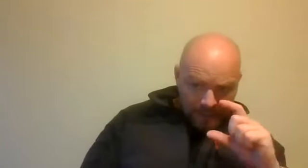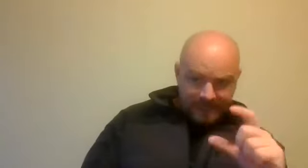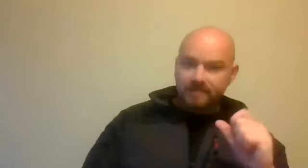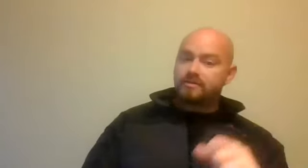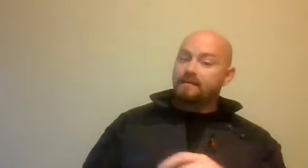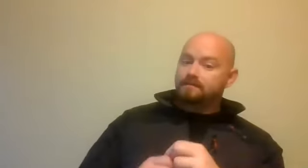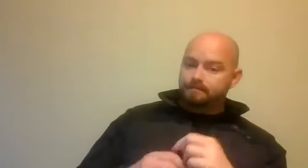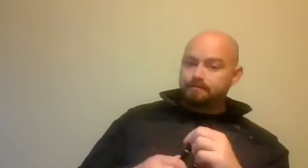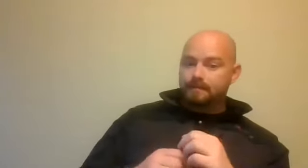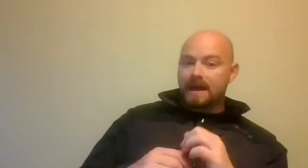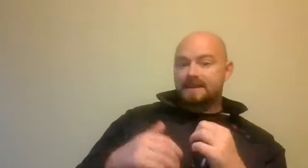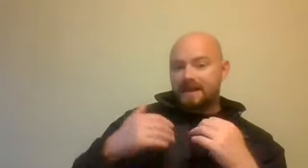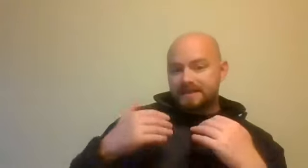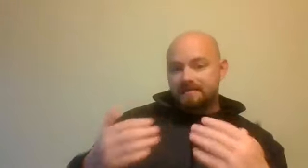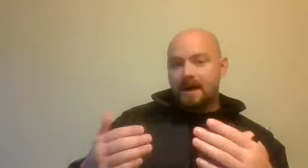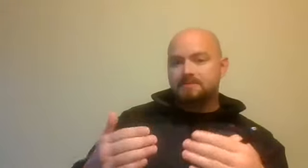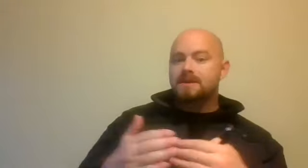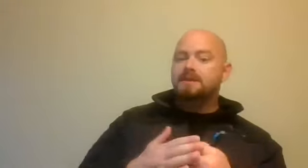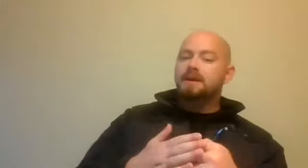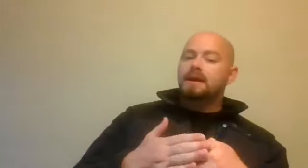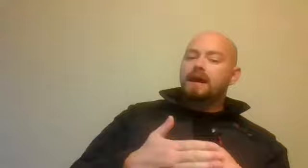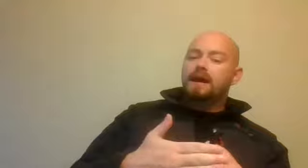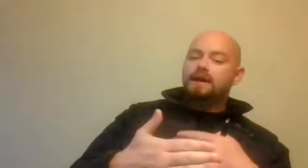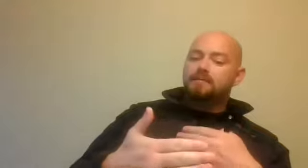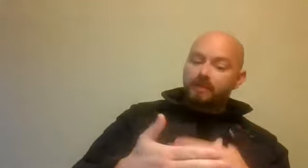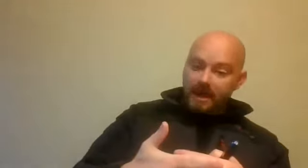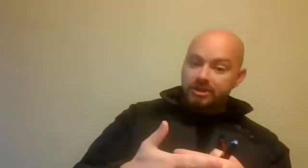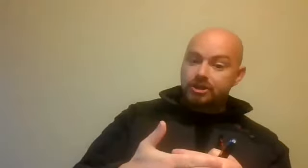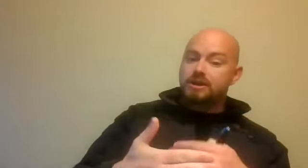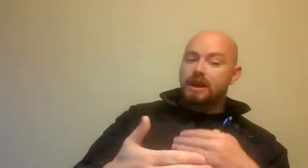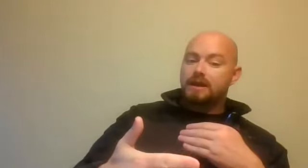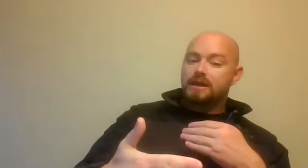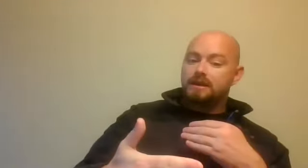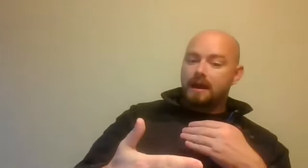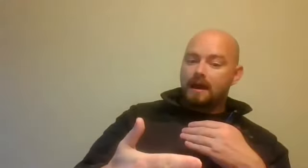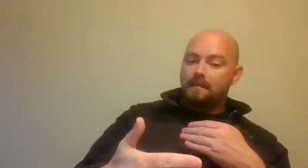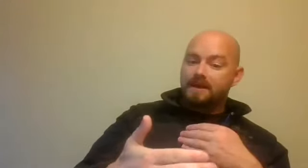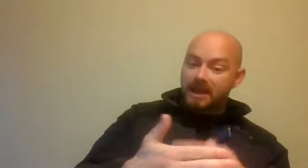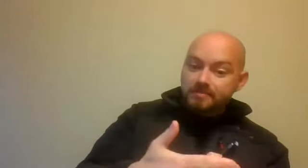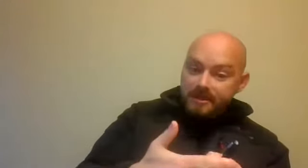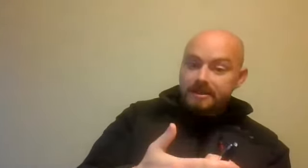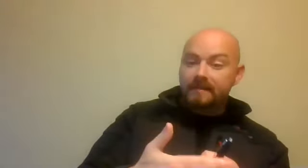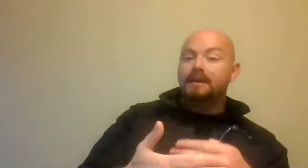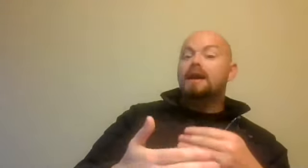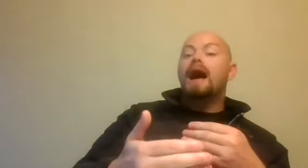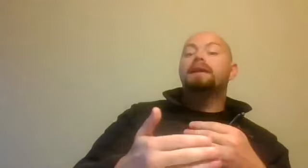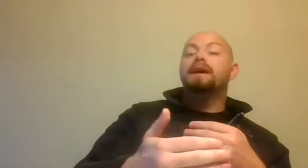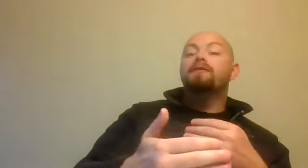secondary level, as in an incident management, a communication, an engagement level. And then